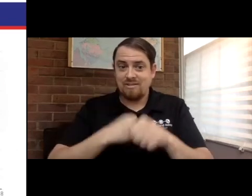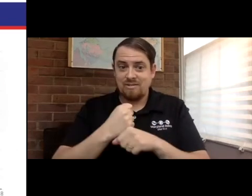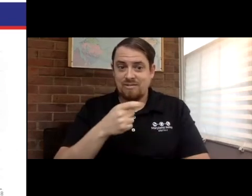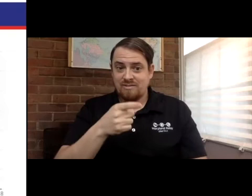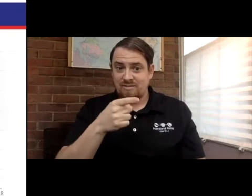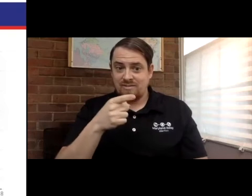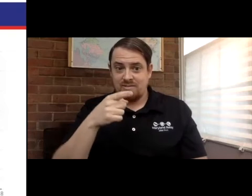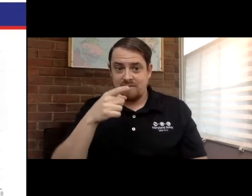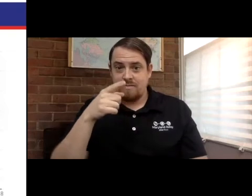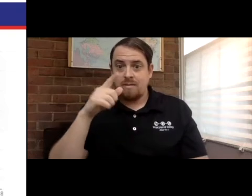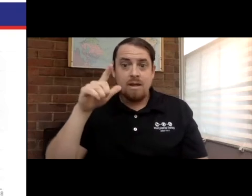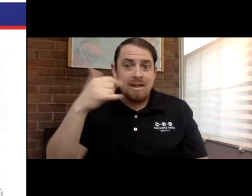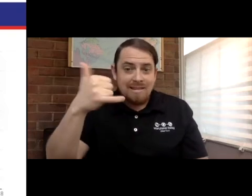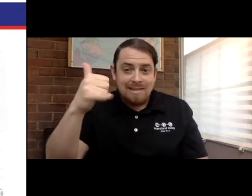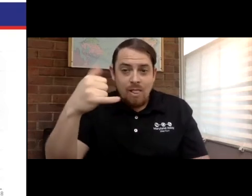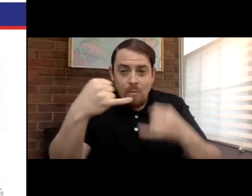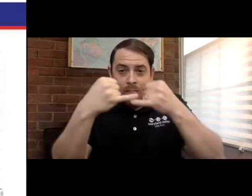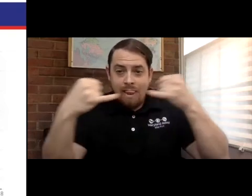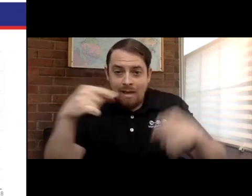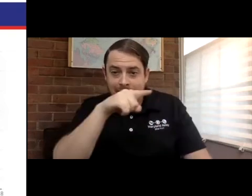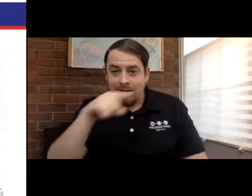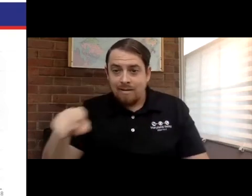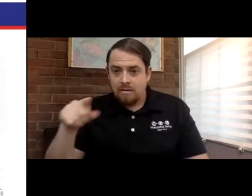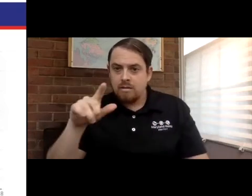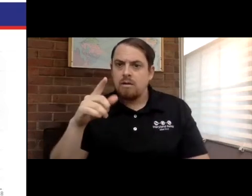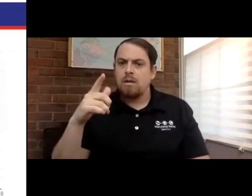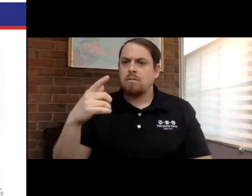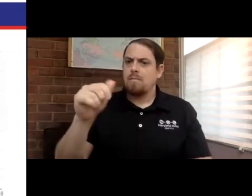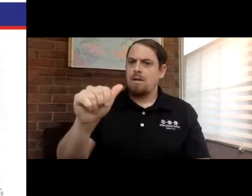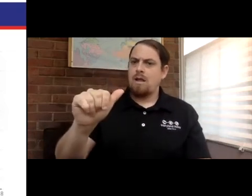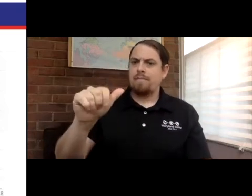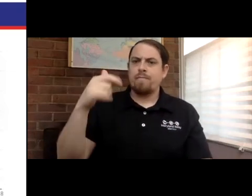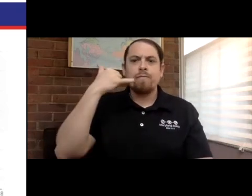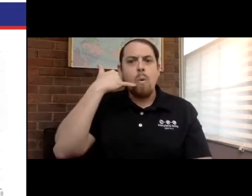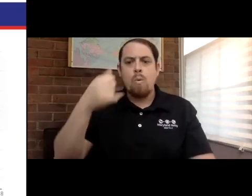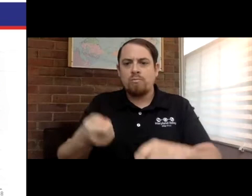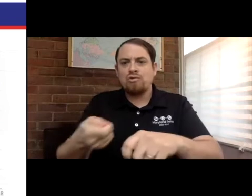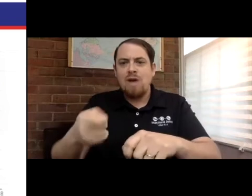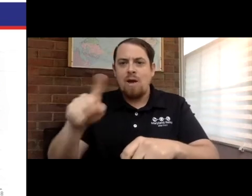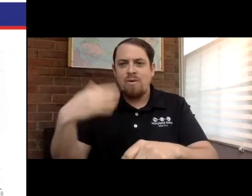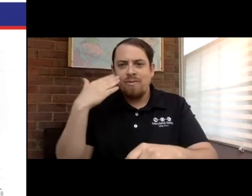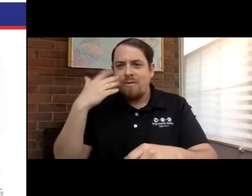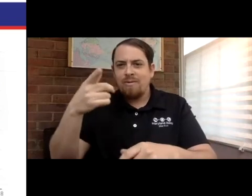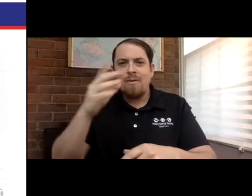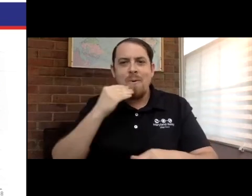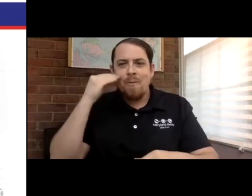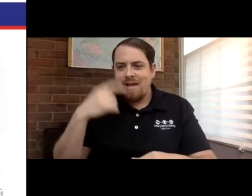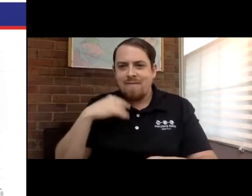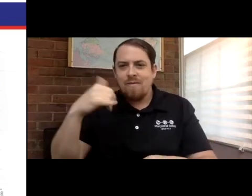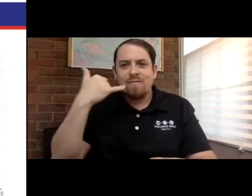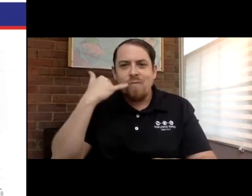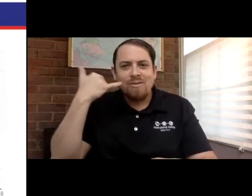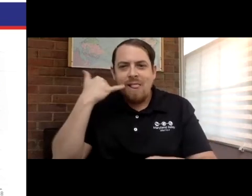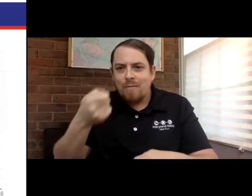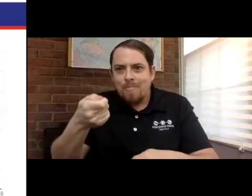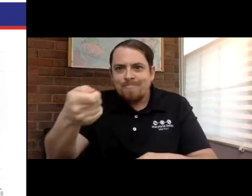So, when you look at the statistics based on this graph in the last 10 years, those households with a landline only, that